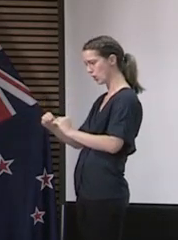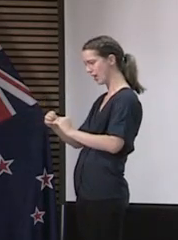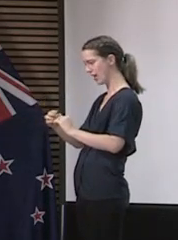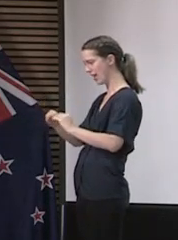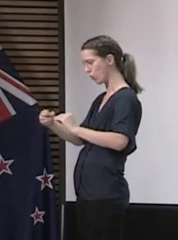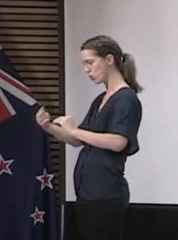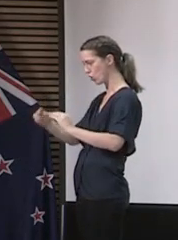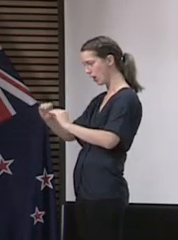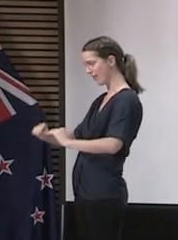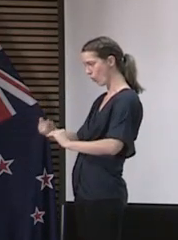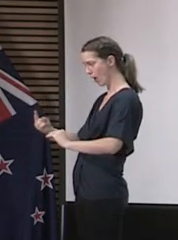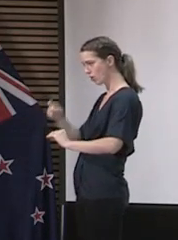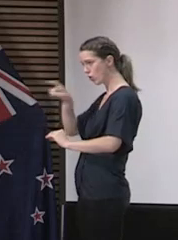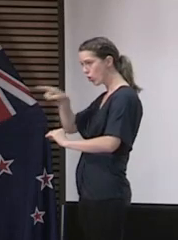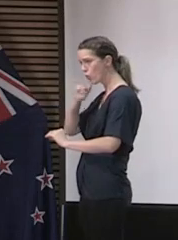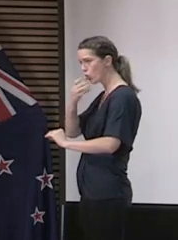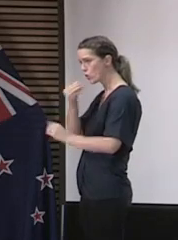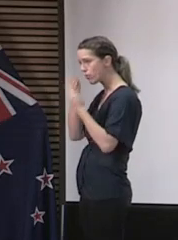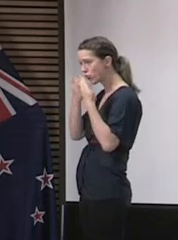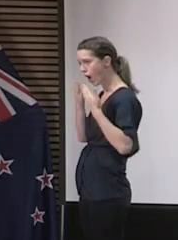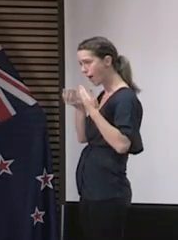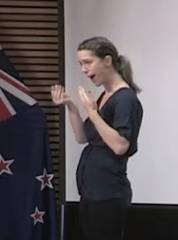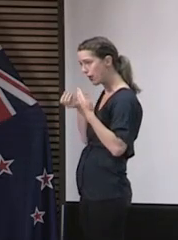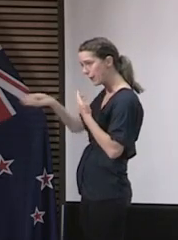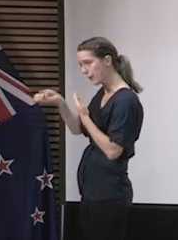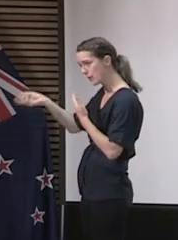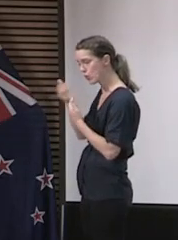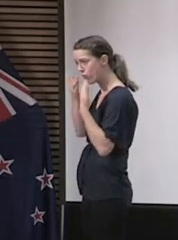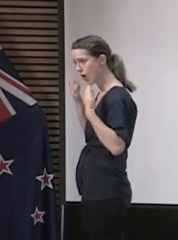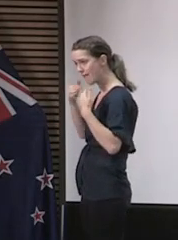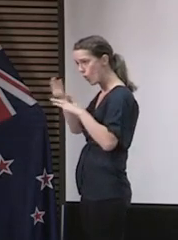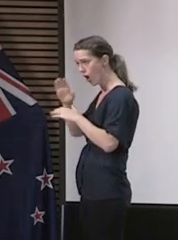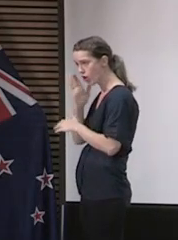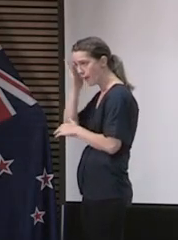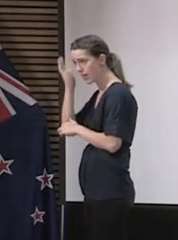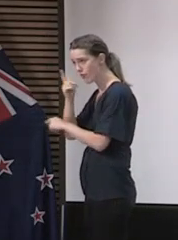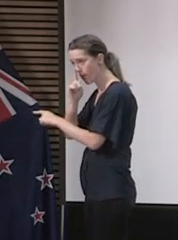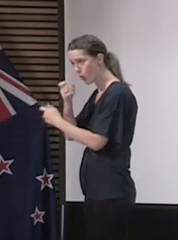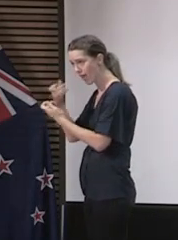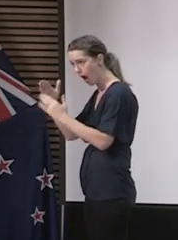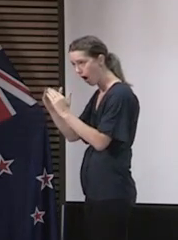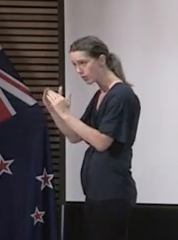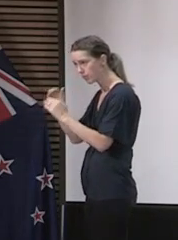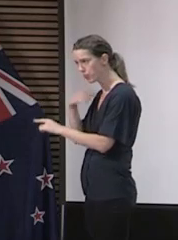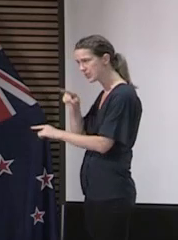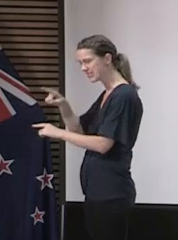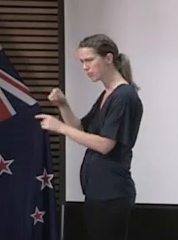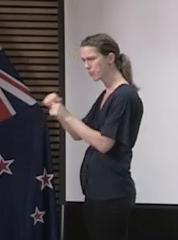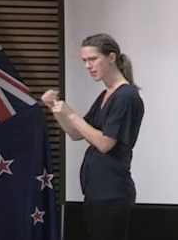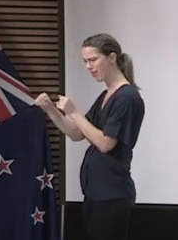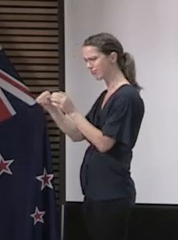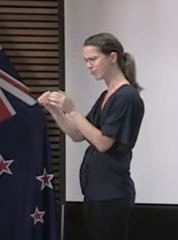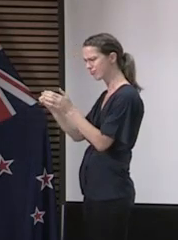government consider utilising marae and financing marae to provide that accommodation, given that it appears to be a more cost-effective